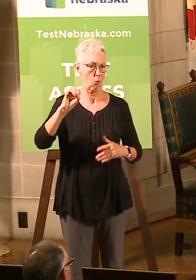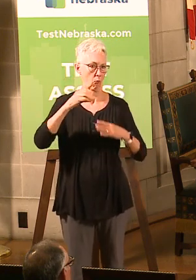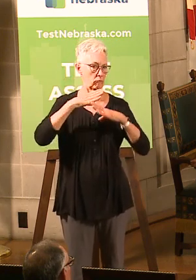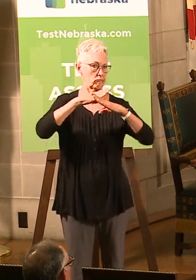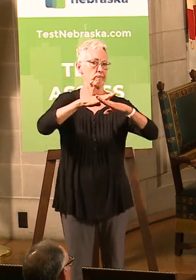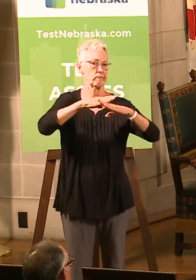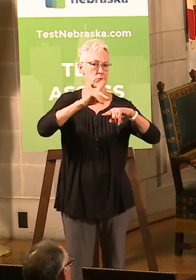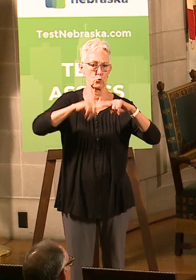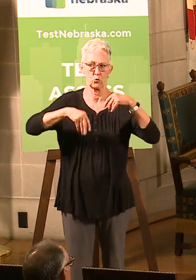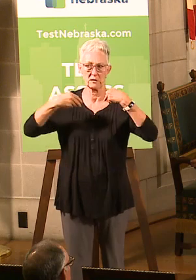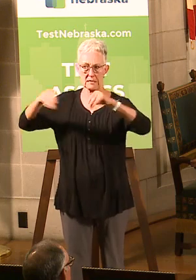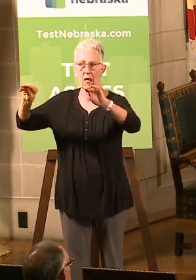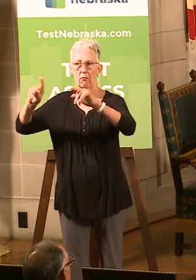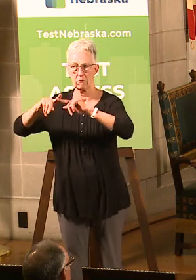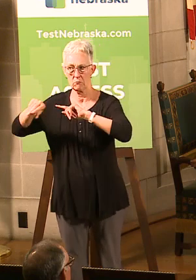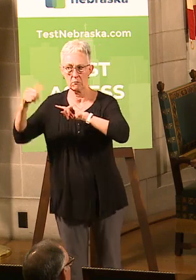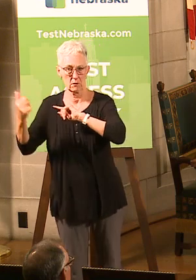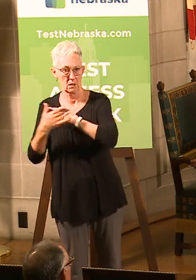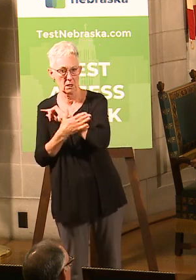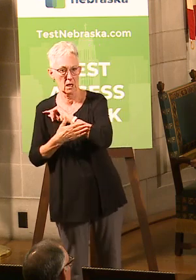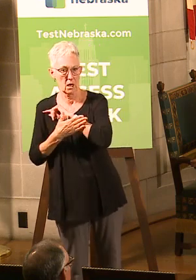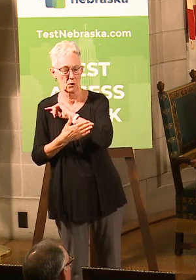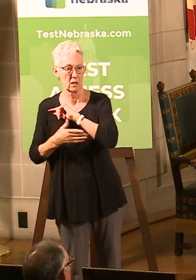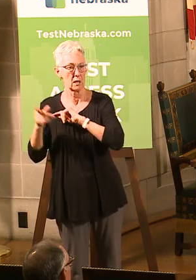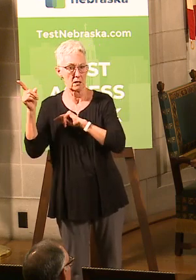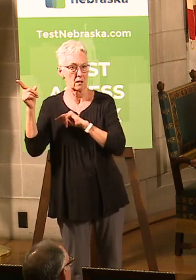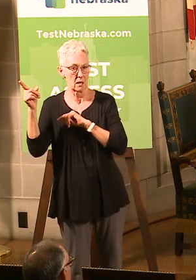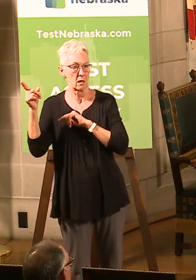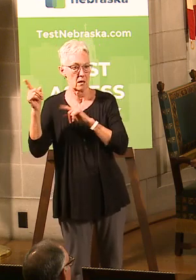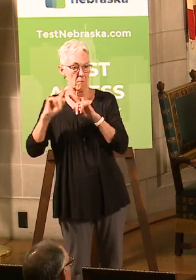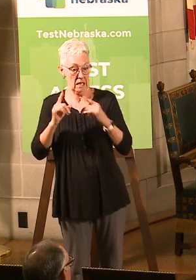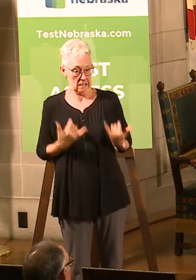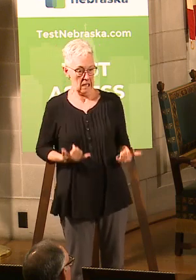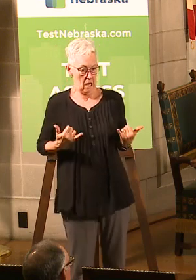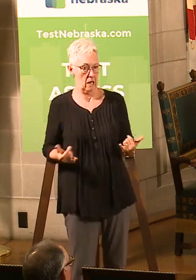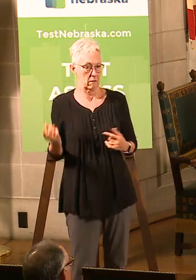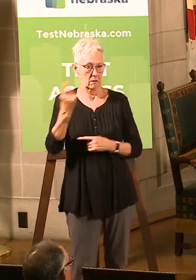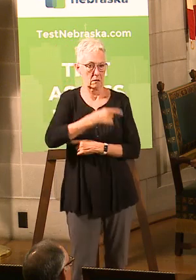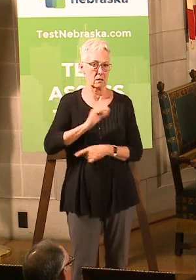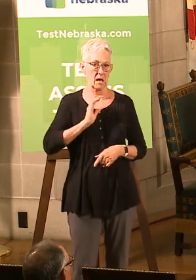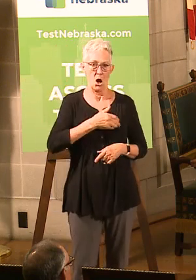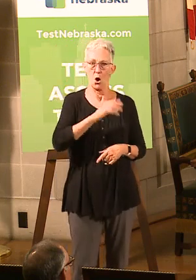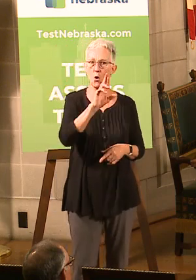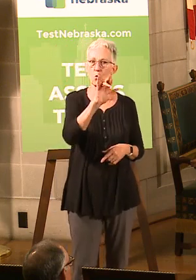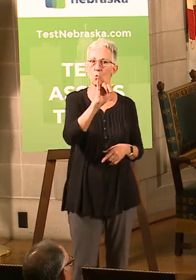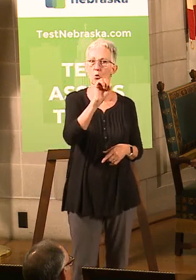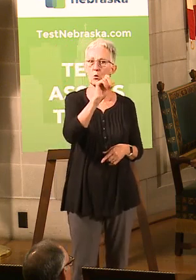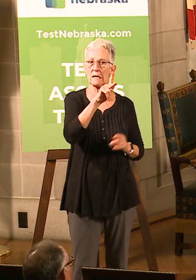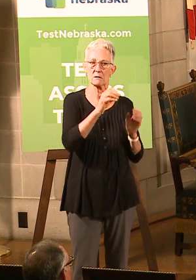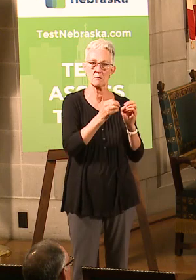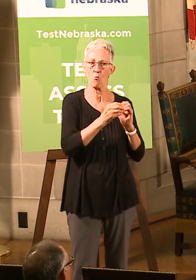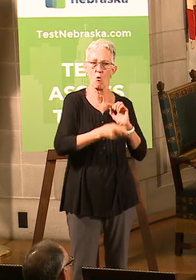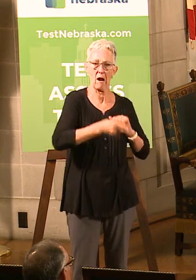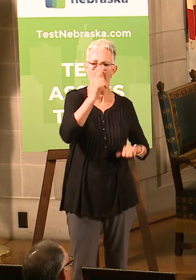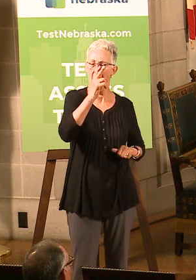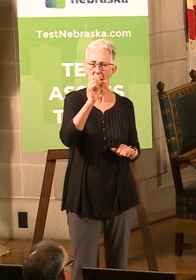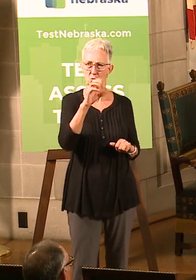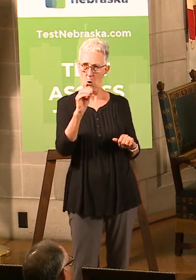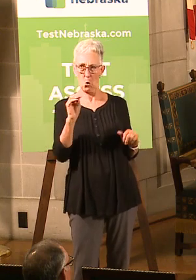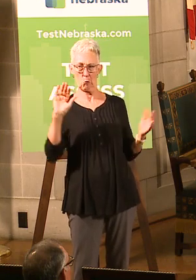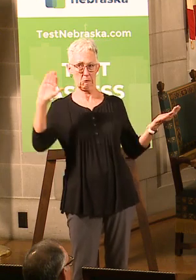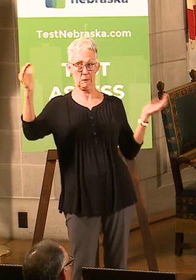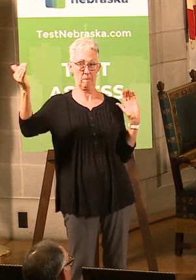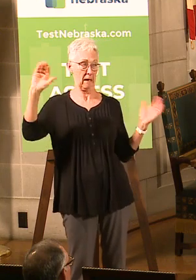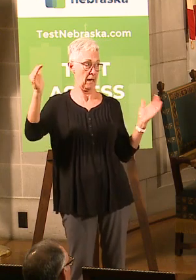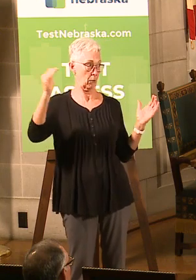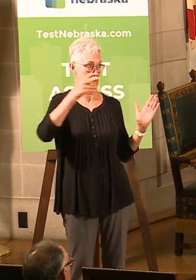the risk at that time isn't as large as it is now. So I don't know. It's tough,